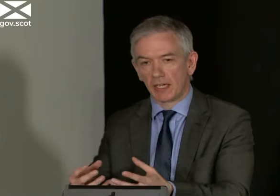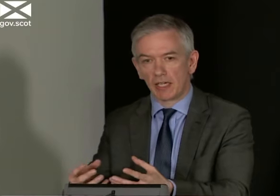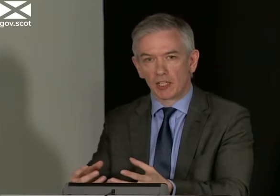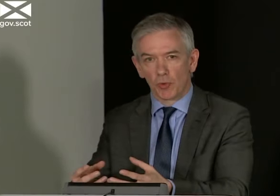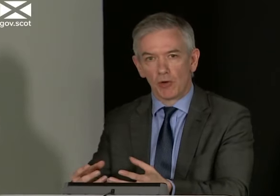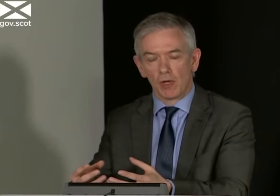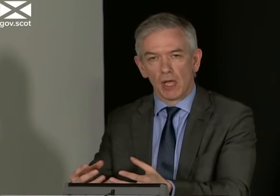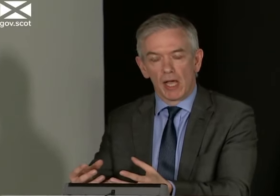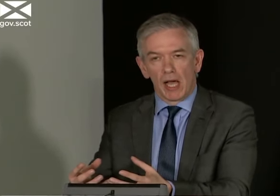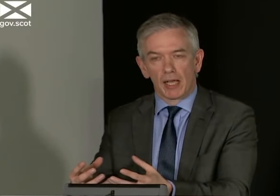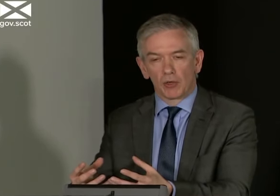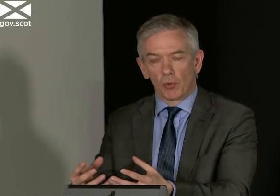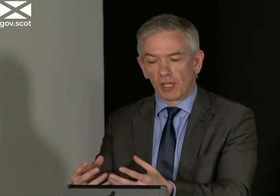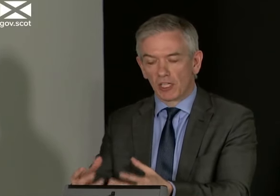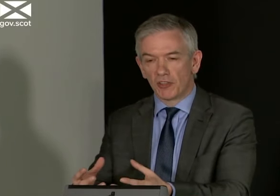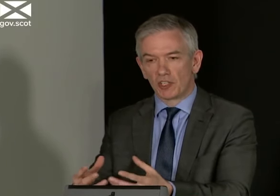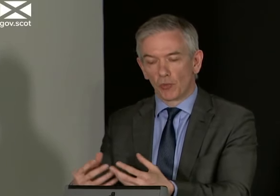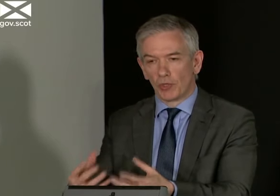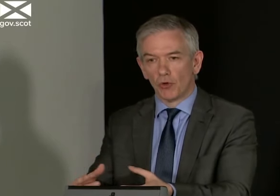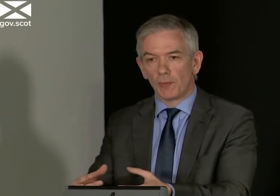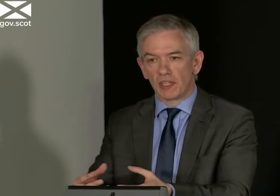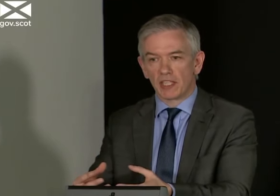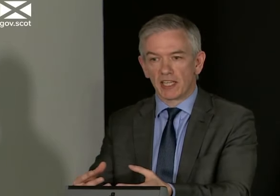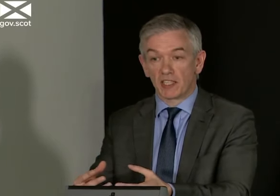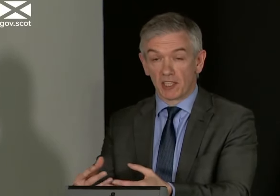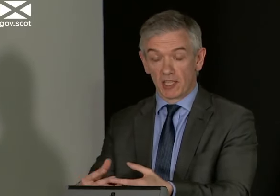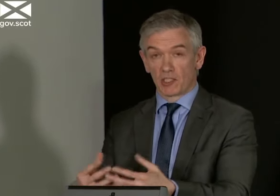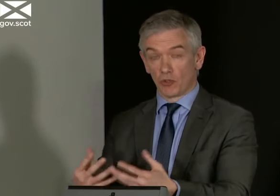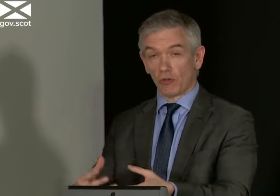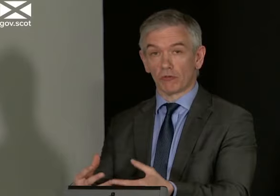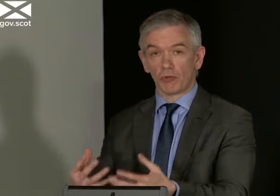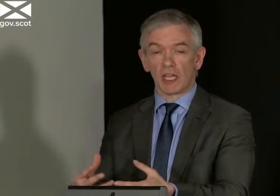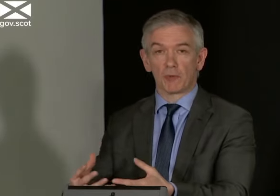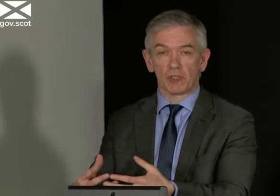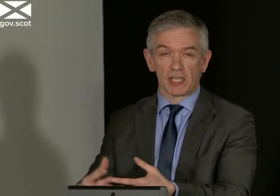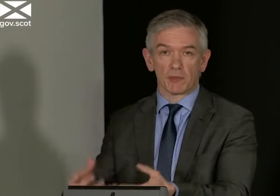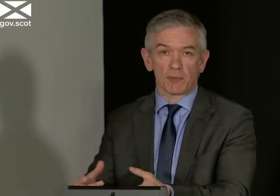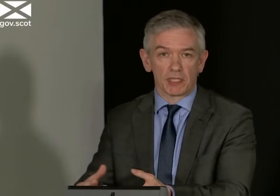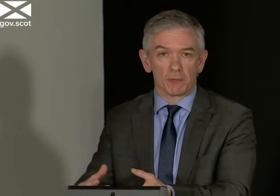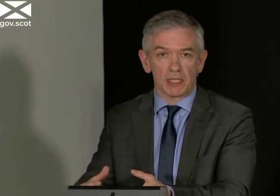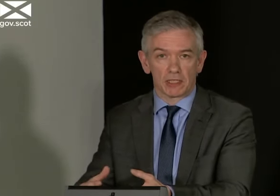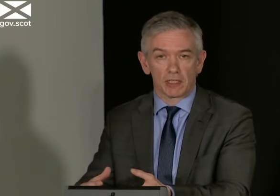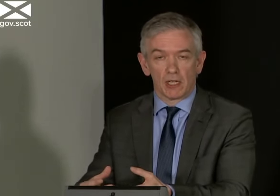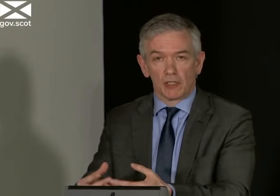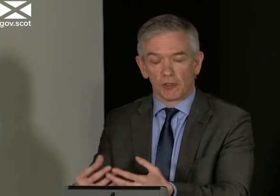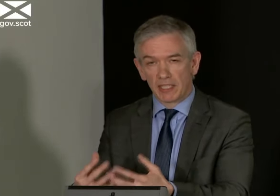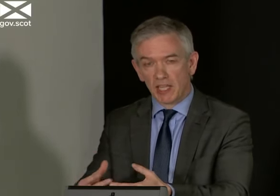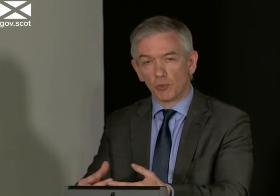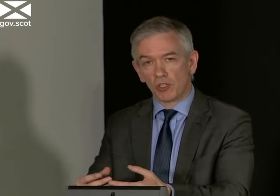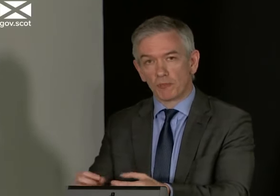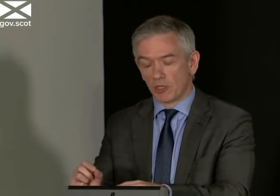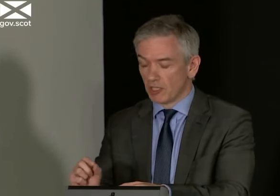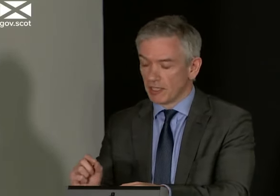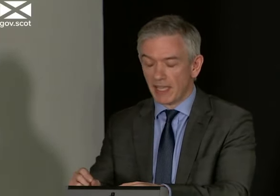as well. And one of the clear things that we know about this test is that it's not reliable in the asymptomatic period. The